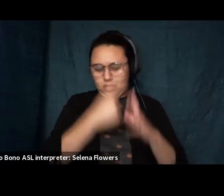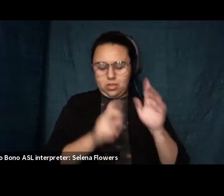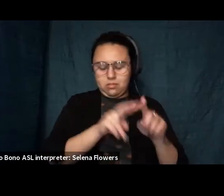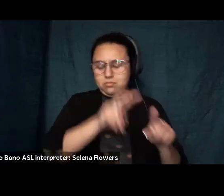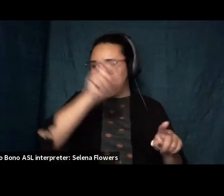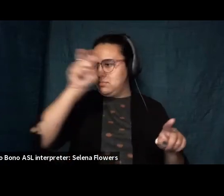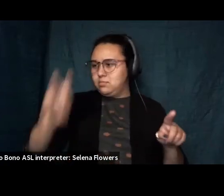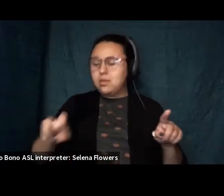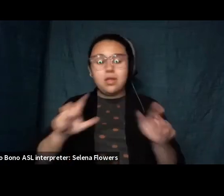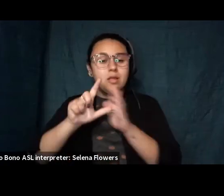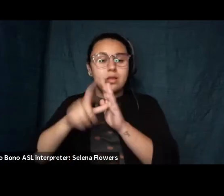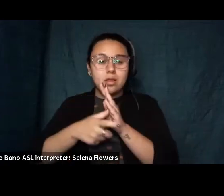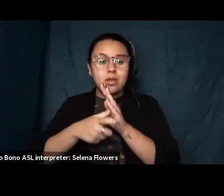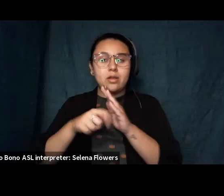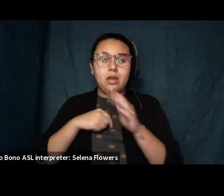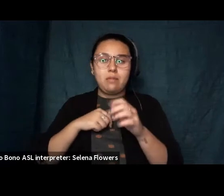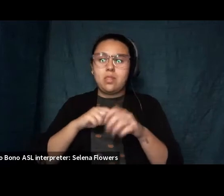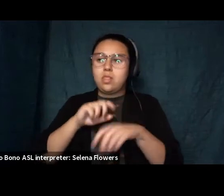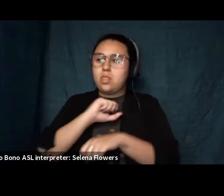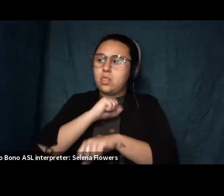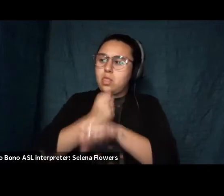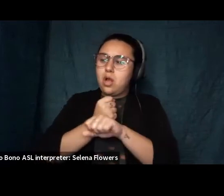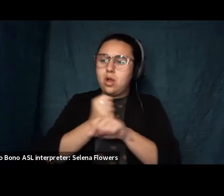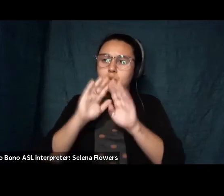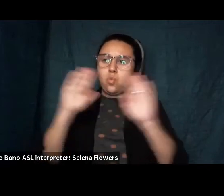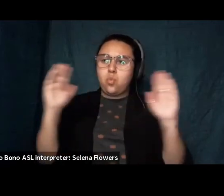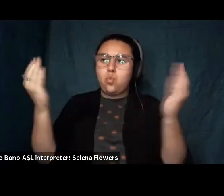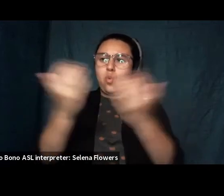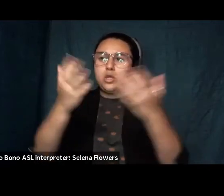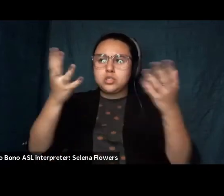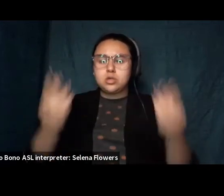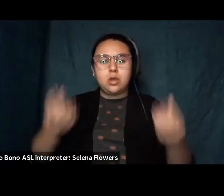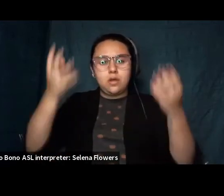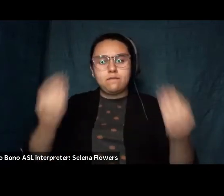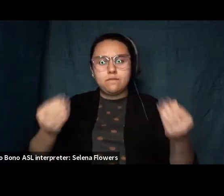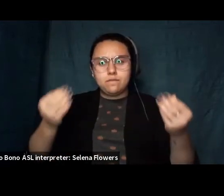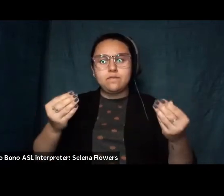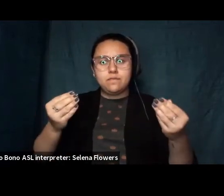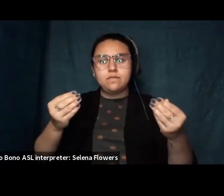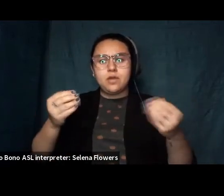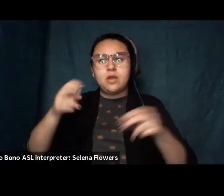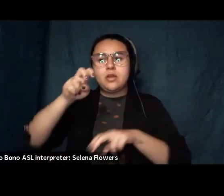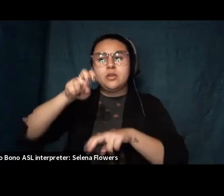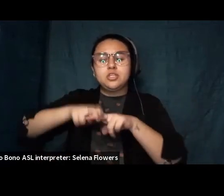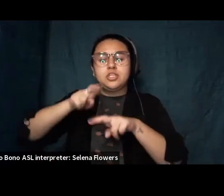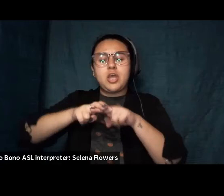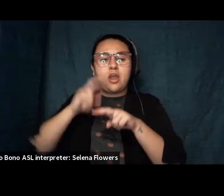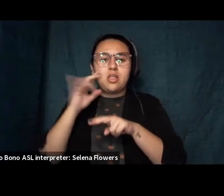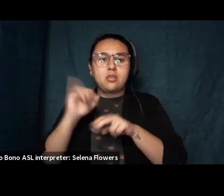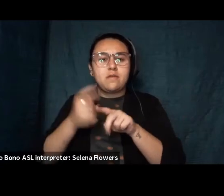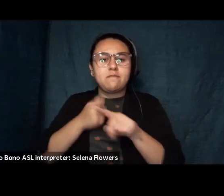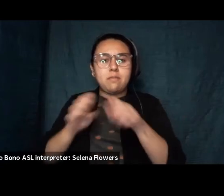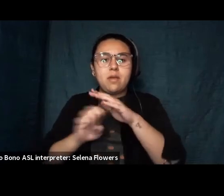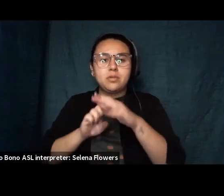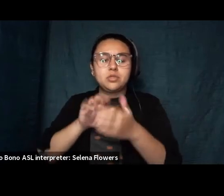locked room with padded walls a small empty chair plastic and metal sized for an elementary school student stood century skip